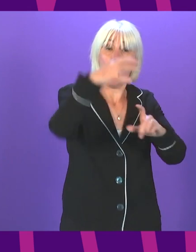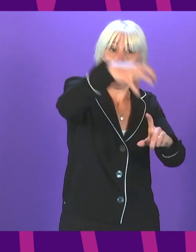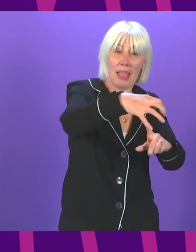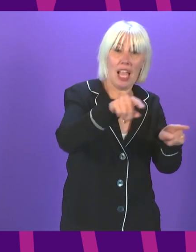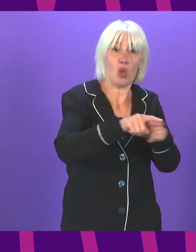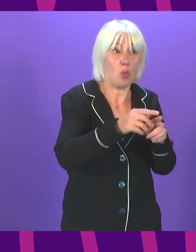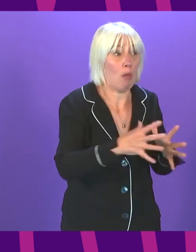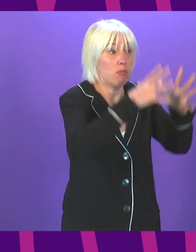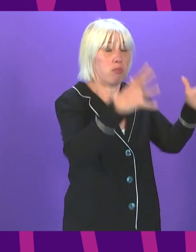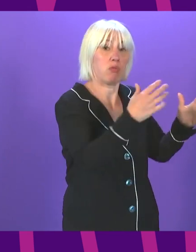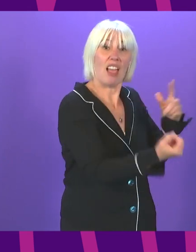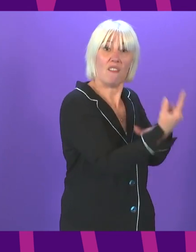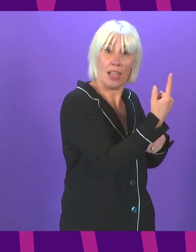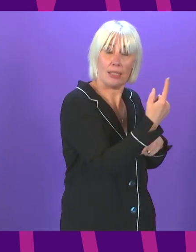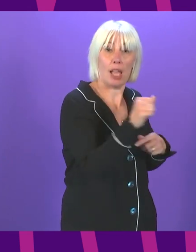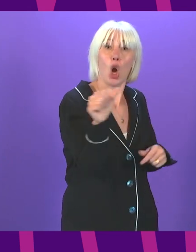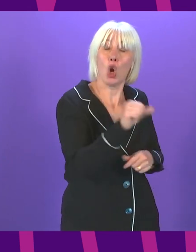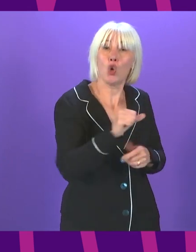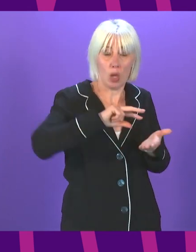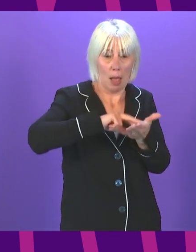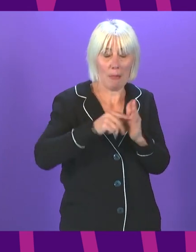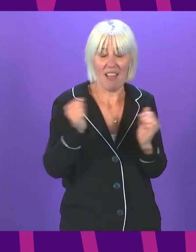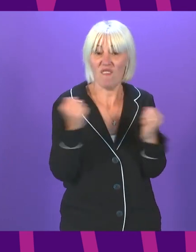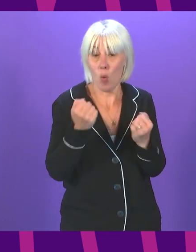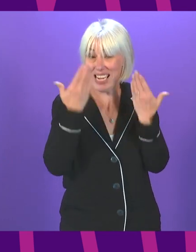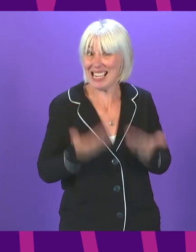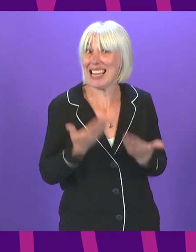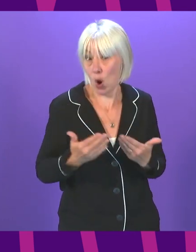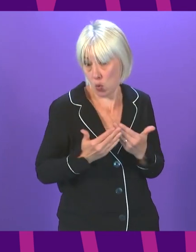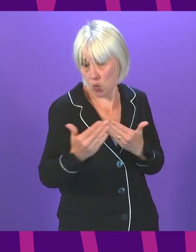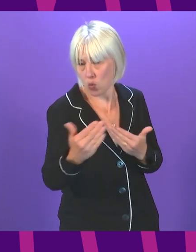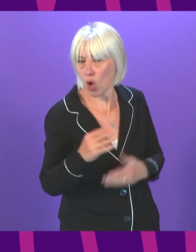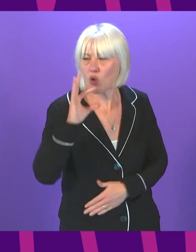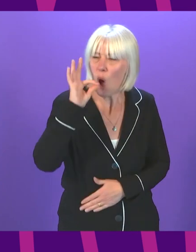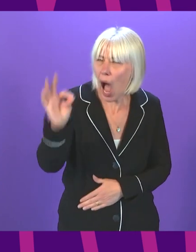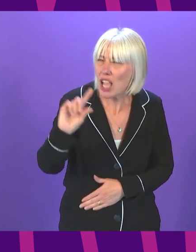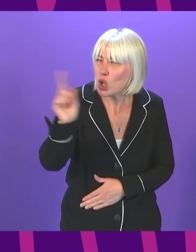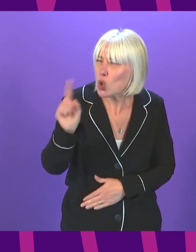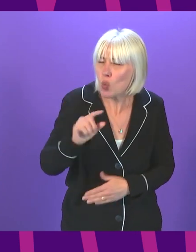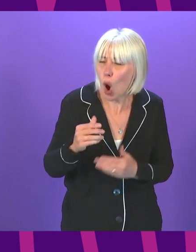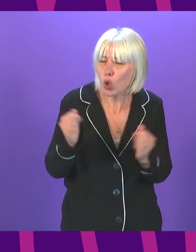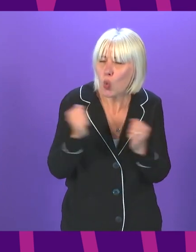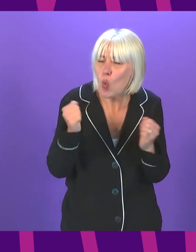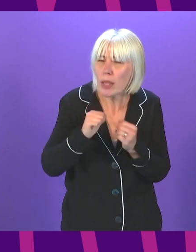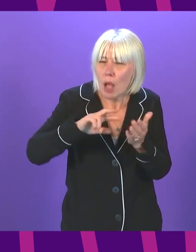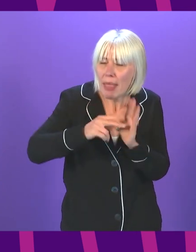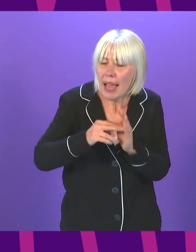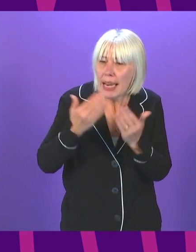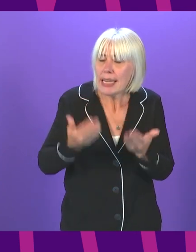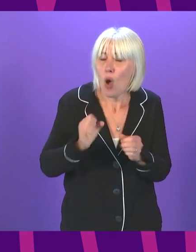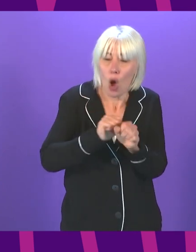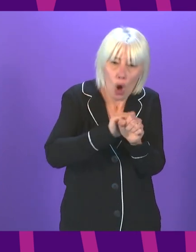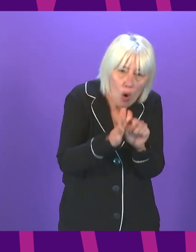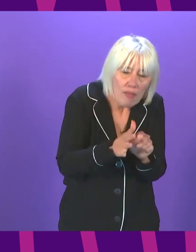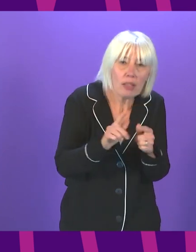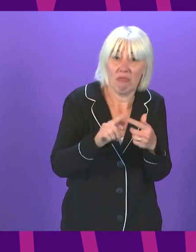We also need to start planning for winter now. can I ask what specific planning is taking place for the winter pressures we are going to see, not just with COVID, but also